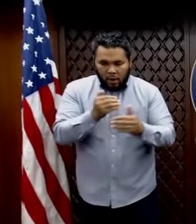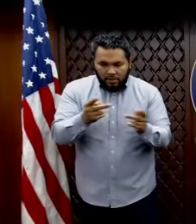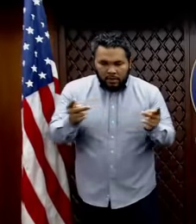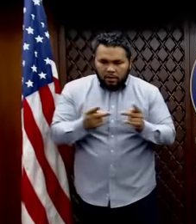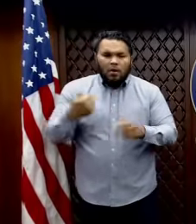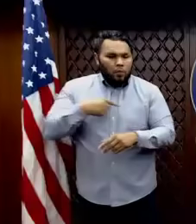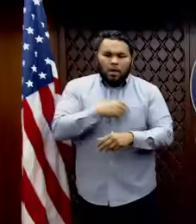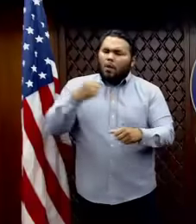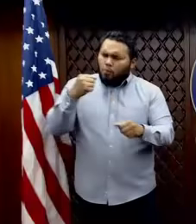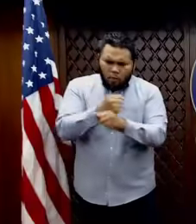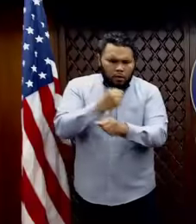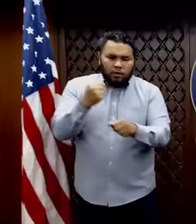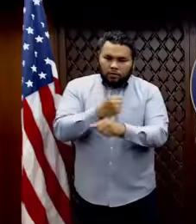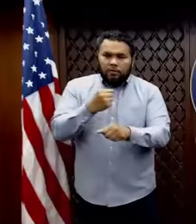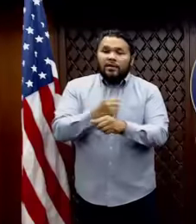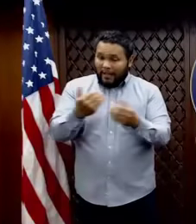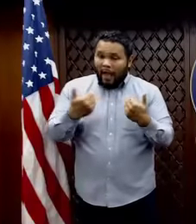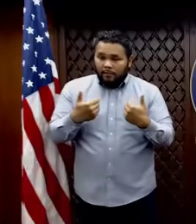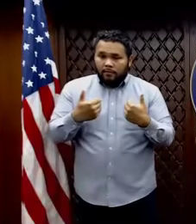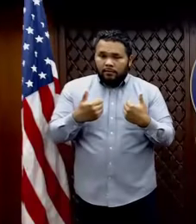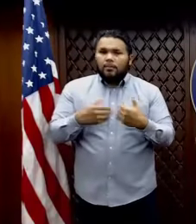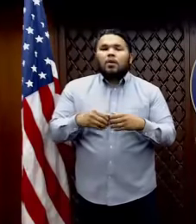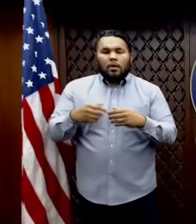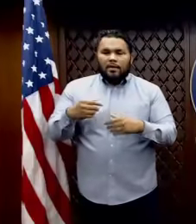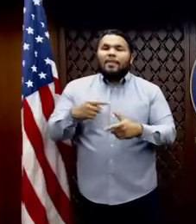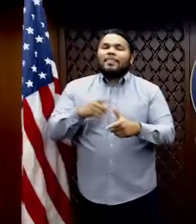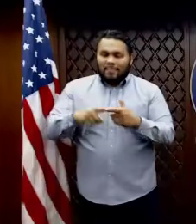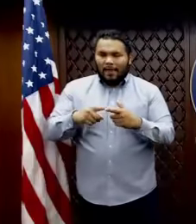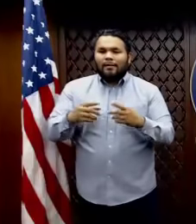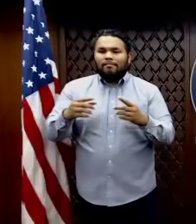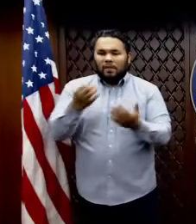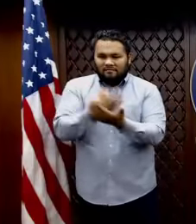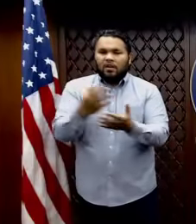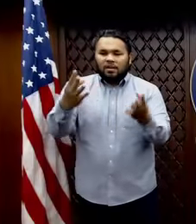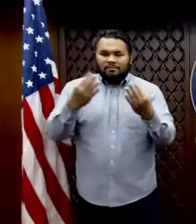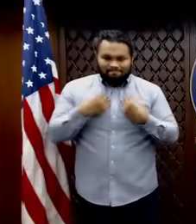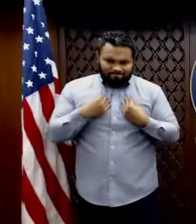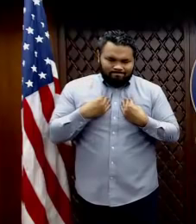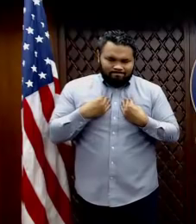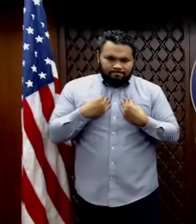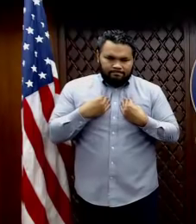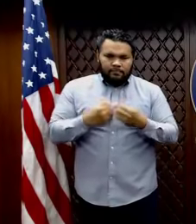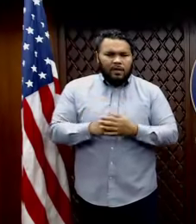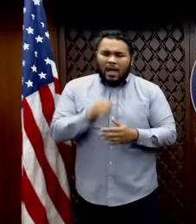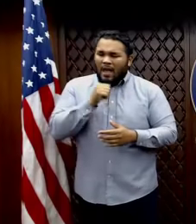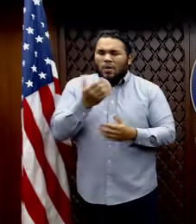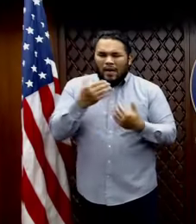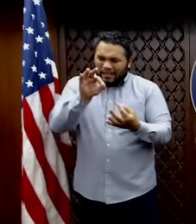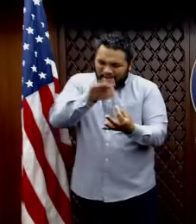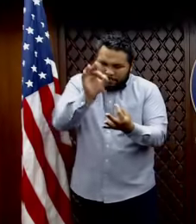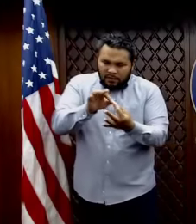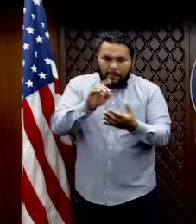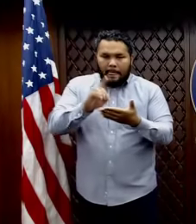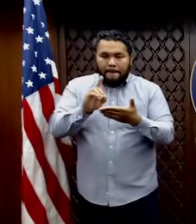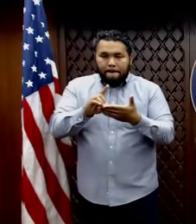diligently to have, we would be able then to get the funds. And so, you know, I don't have a specific date, but